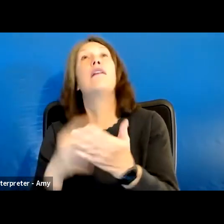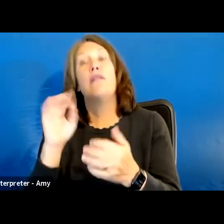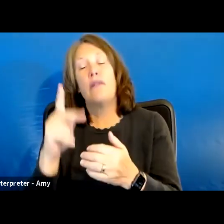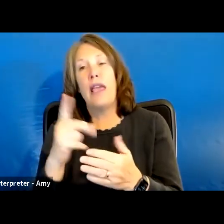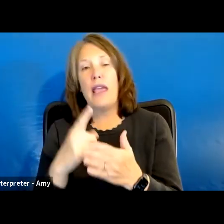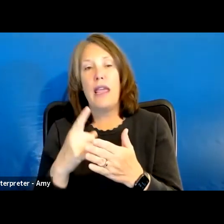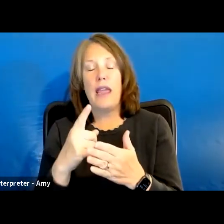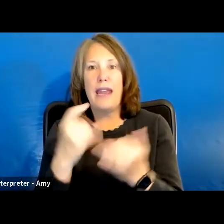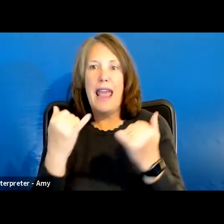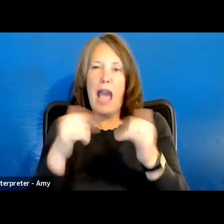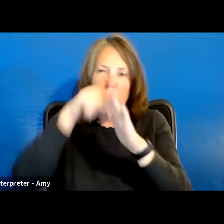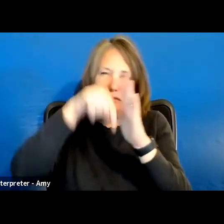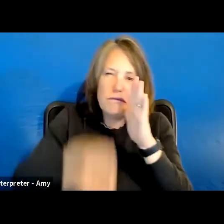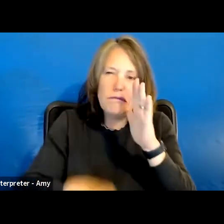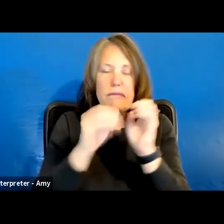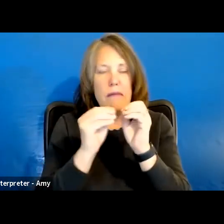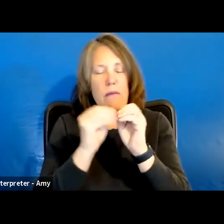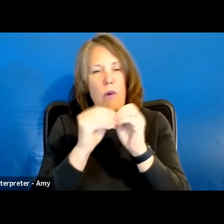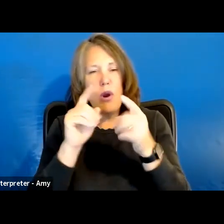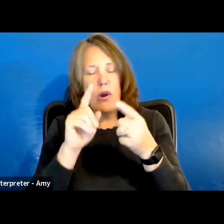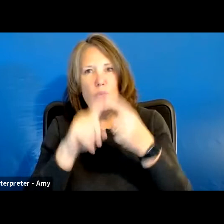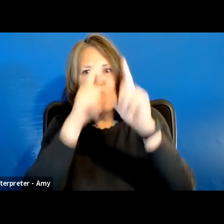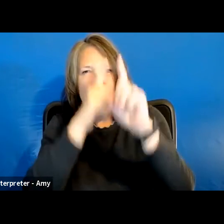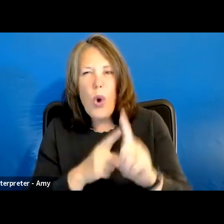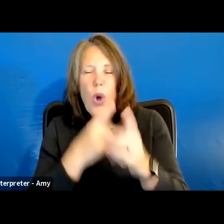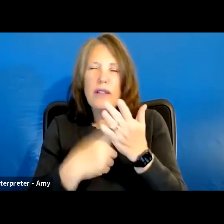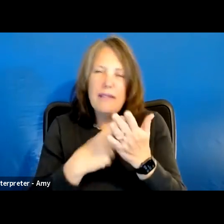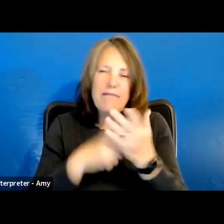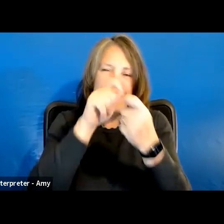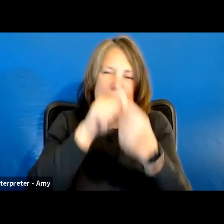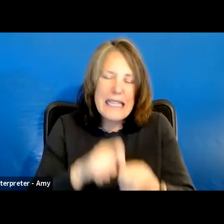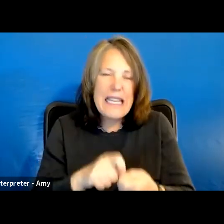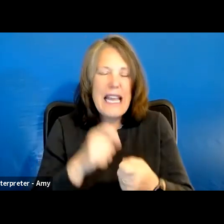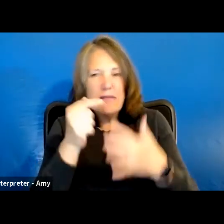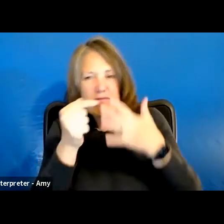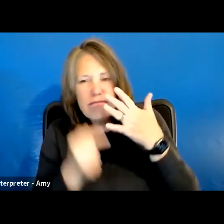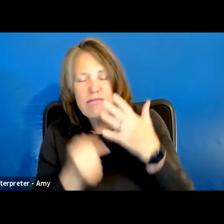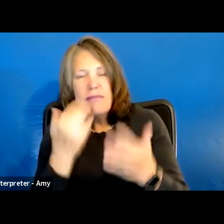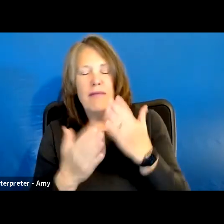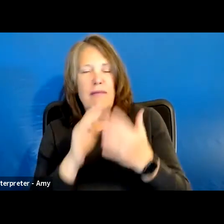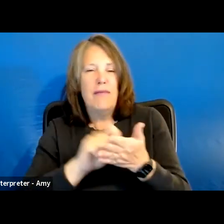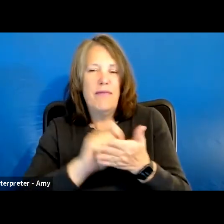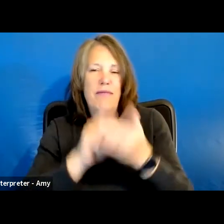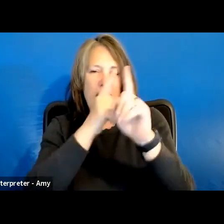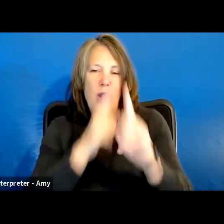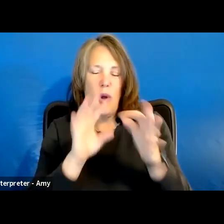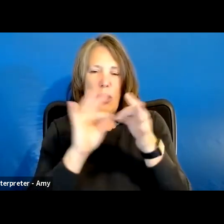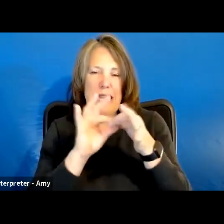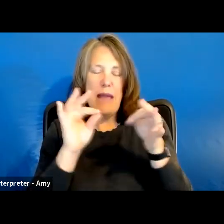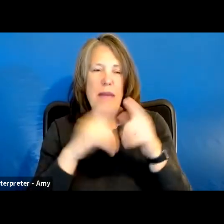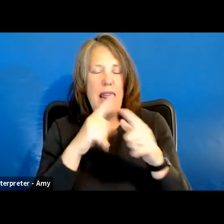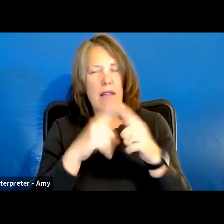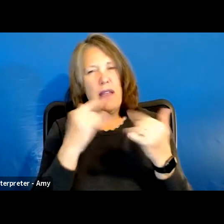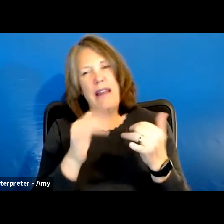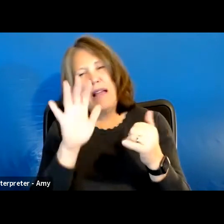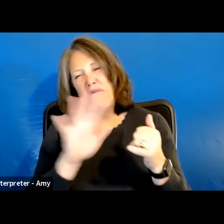really talk, digging in more further to what those goals are, the details, maybe writing a goal statement. And now it's been